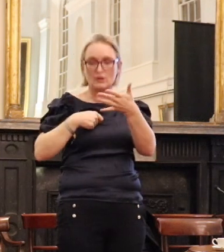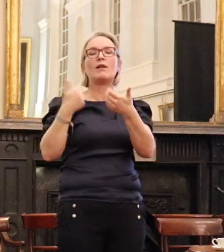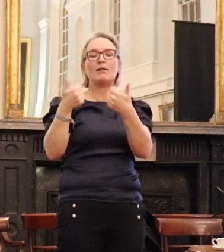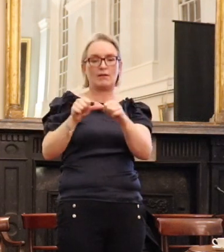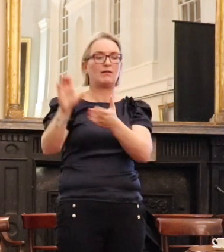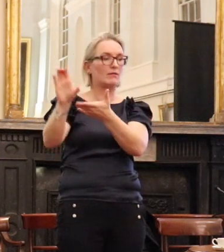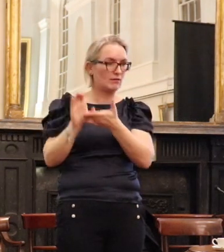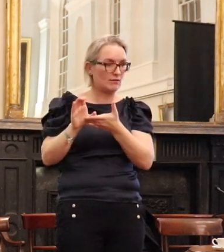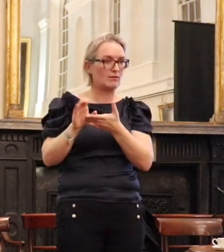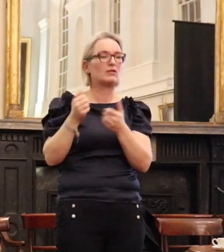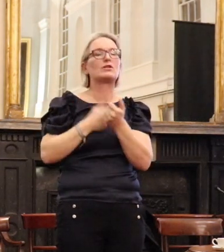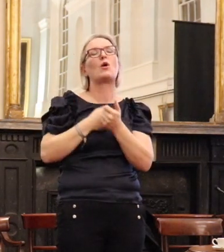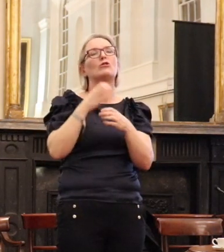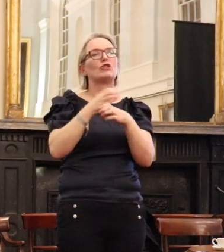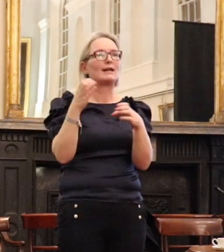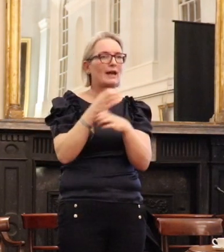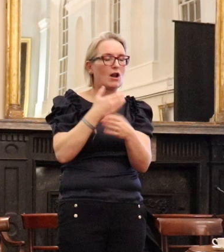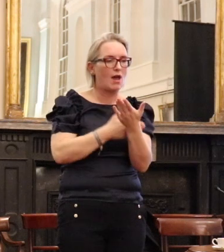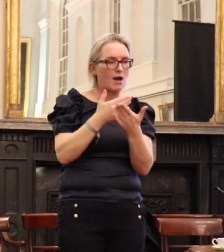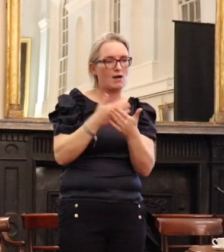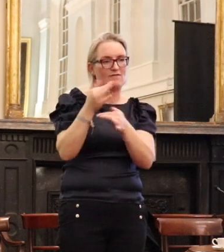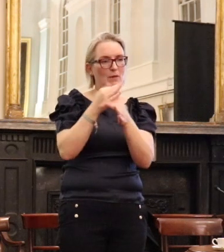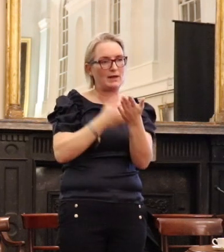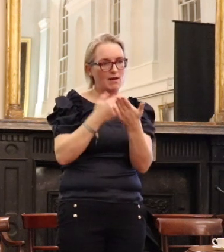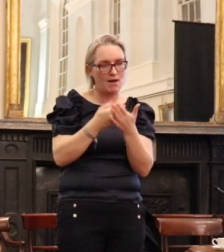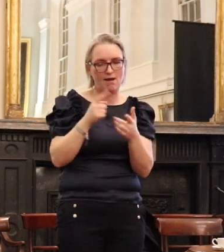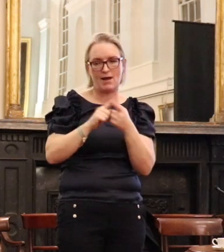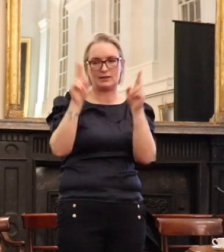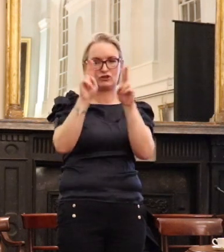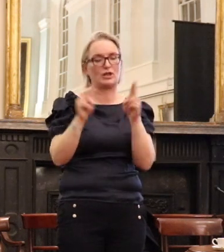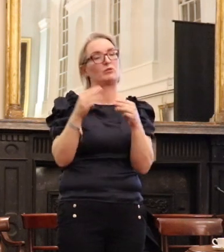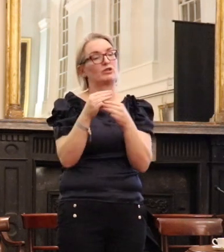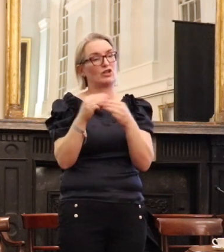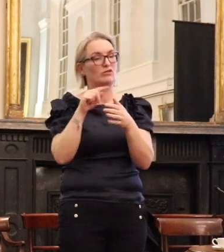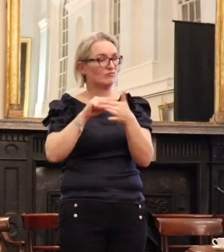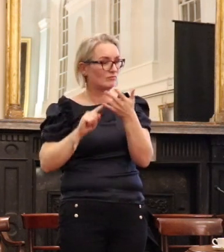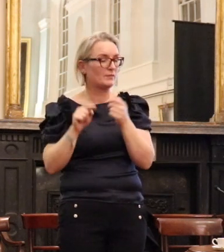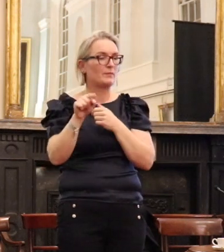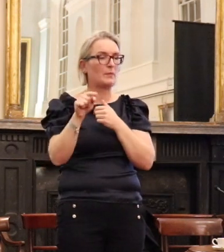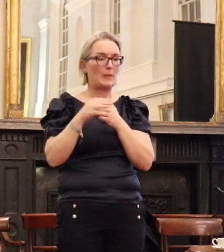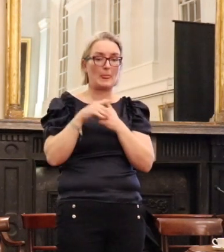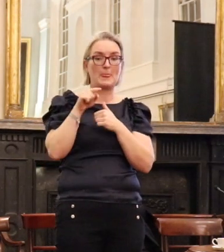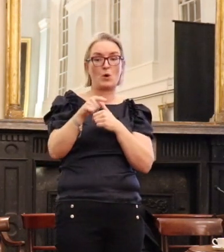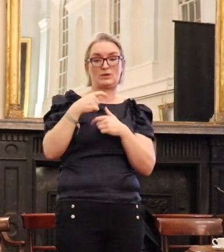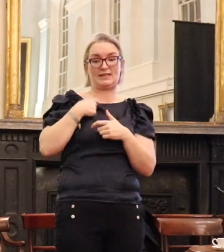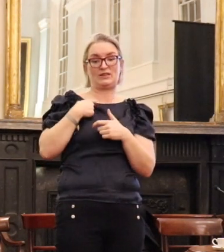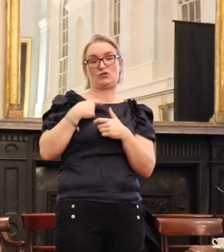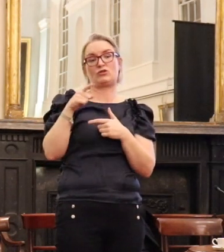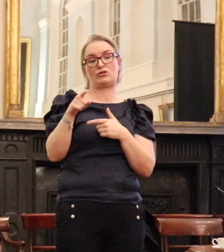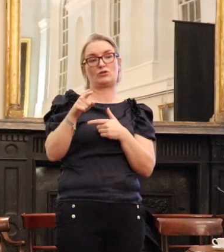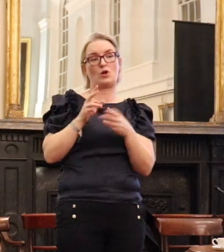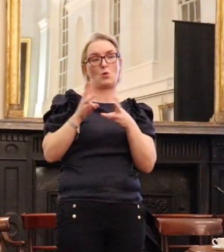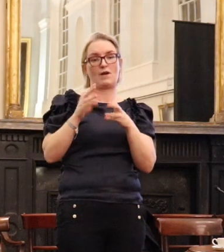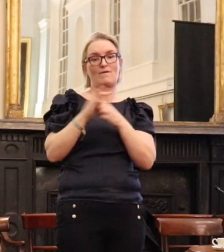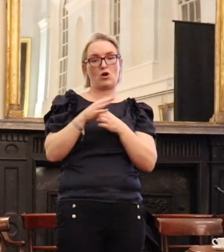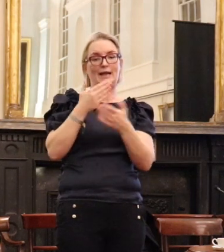family law, child care law and international protection. And many of those incredibly committed lawyers who work for the